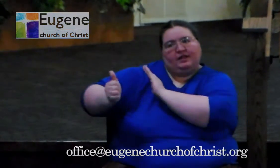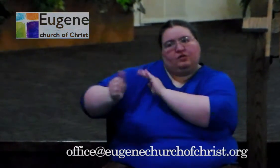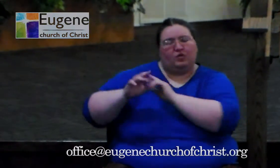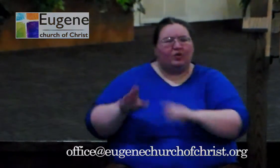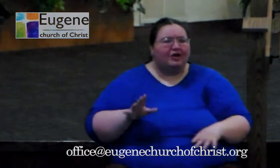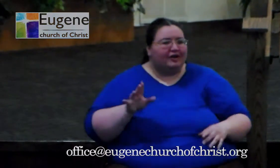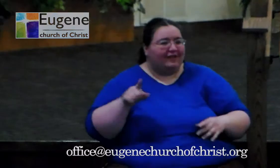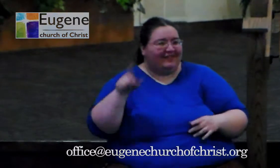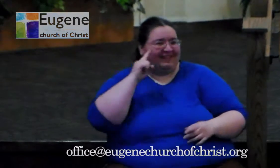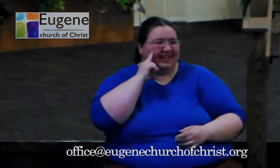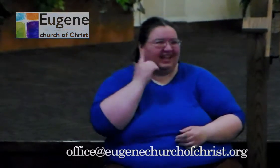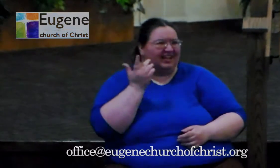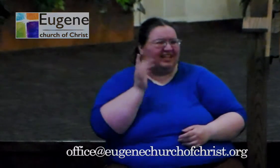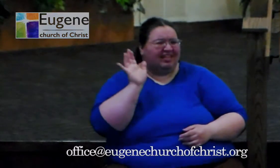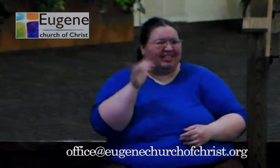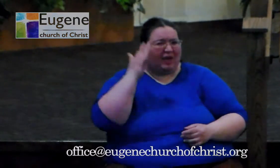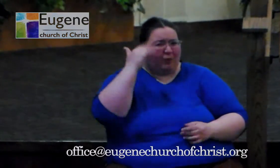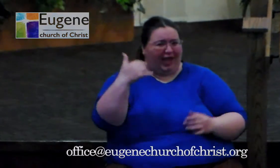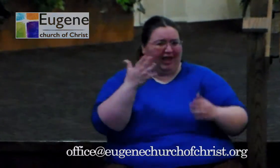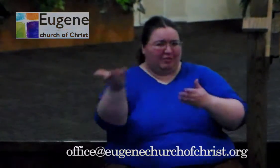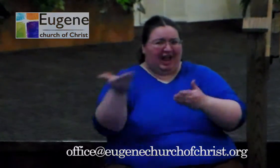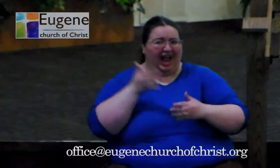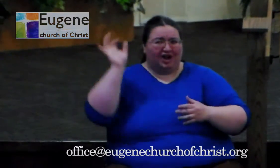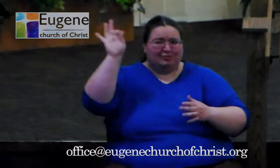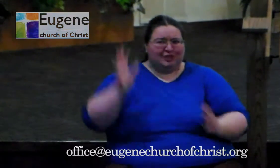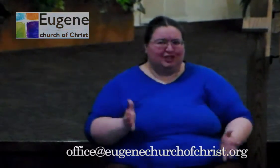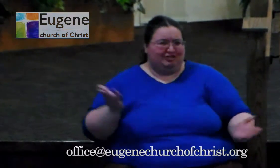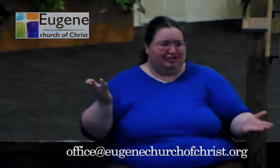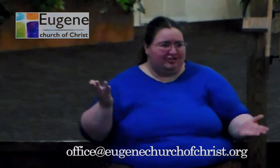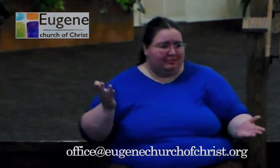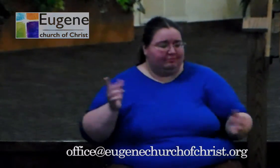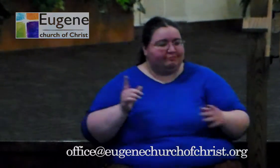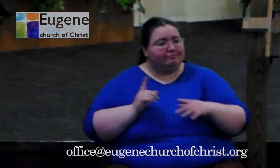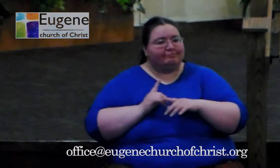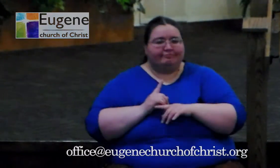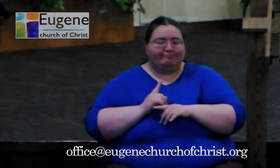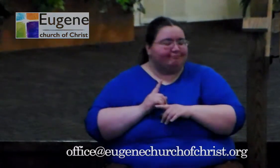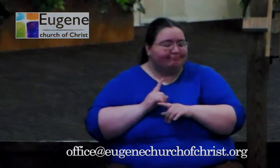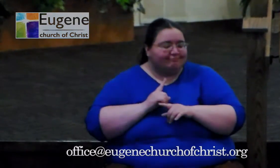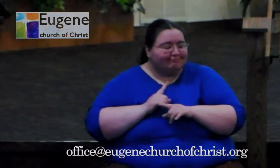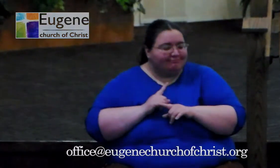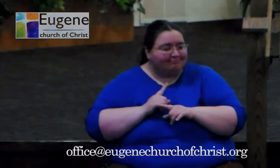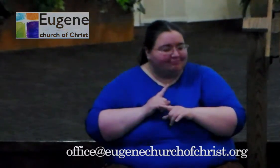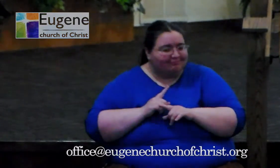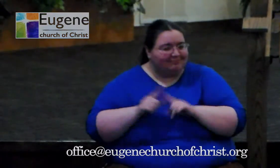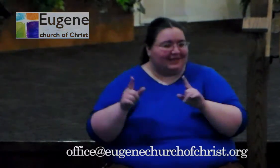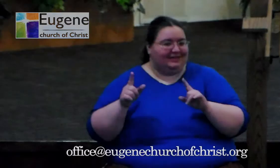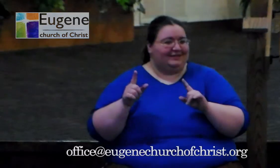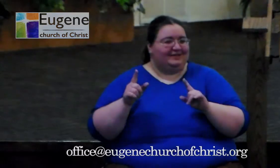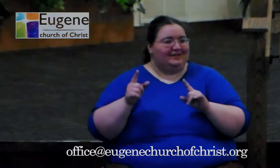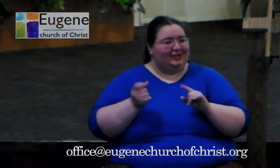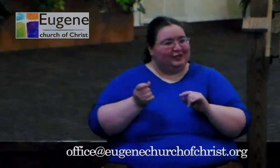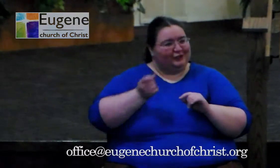But if you're not, I hope this morning you will try to resolve to put it back into your conversations,